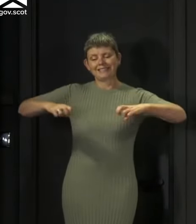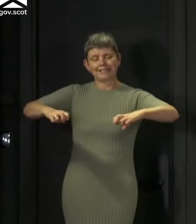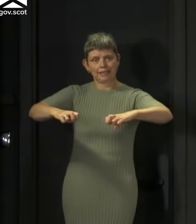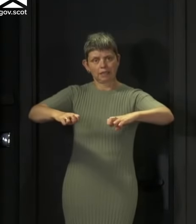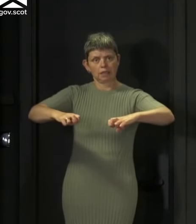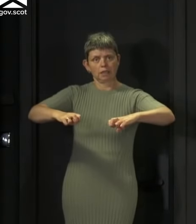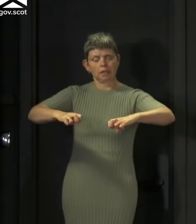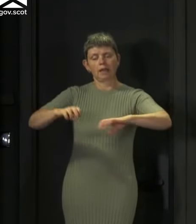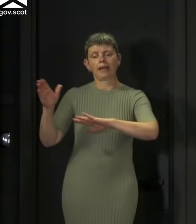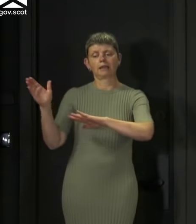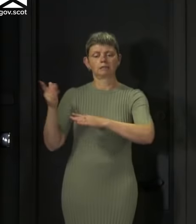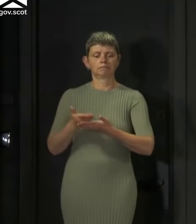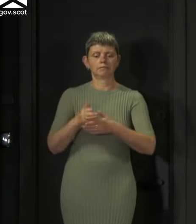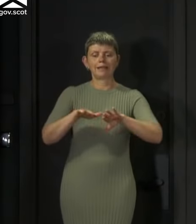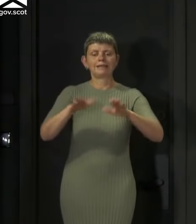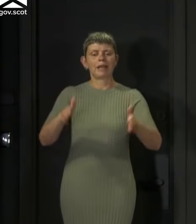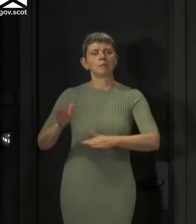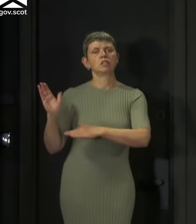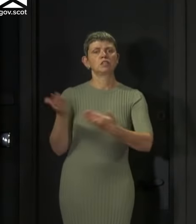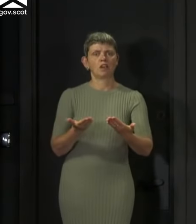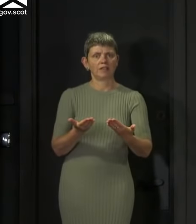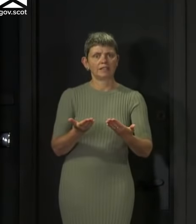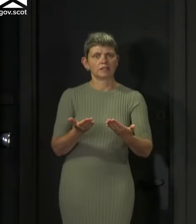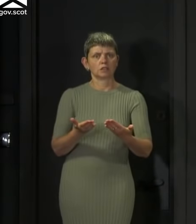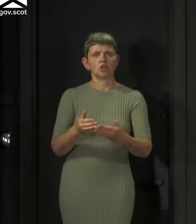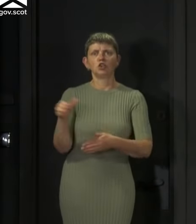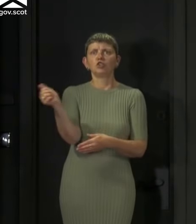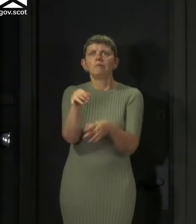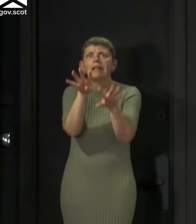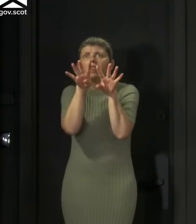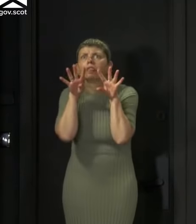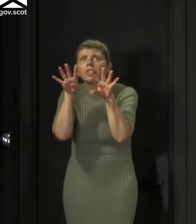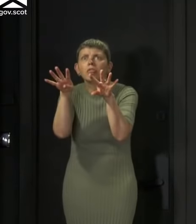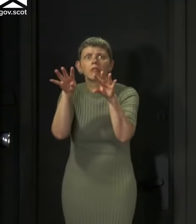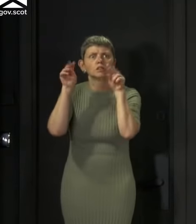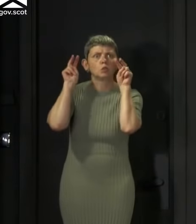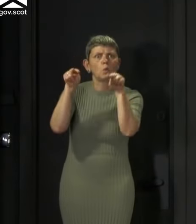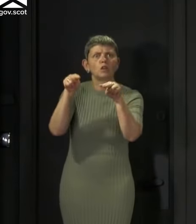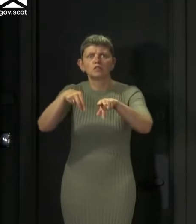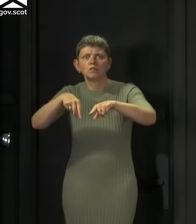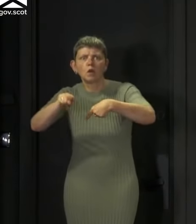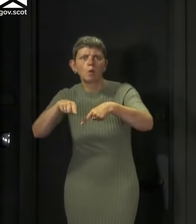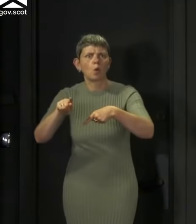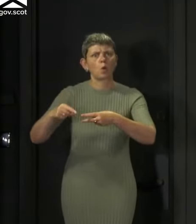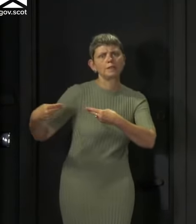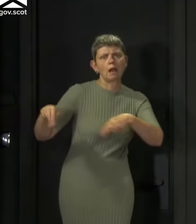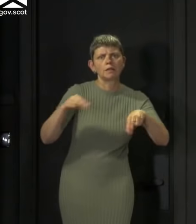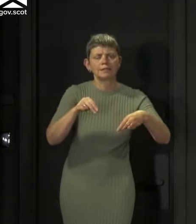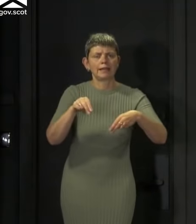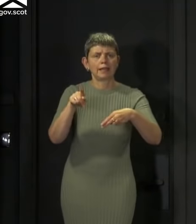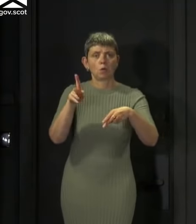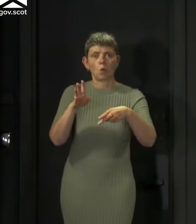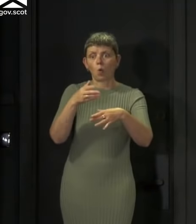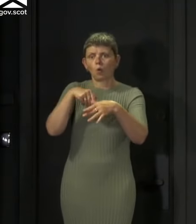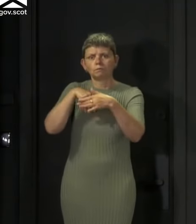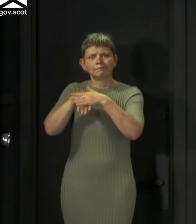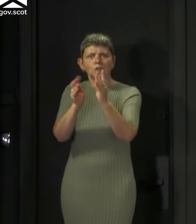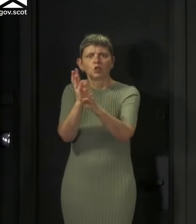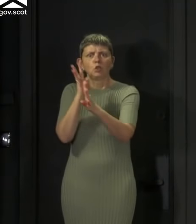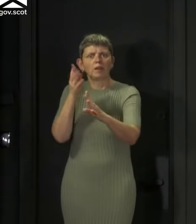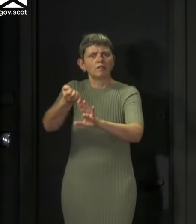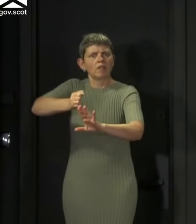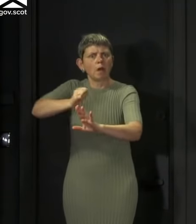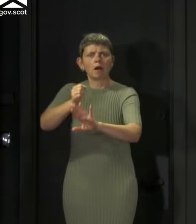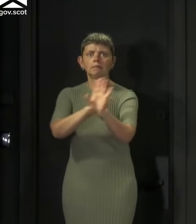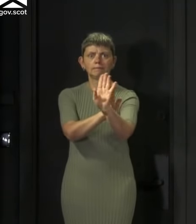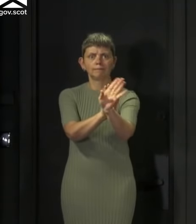Customers should not be standing together to watch football, dancing or queuing at the bar and there should be no queuing outside either and in any